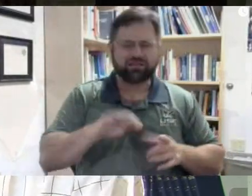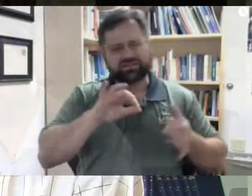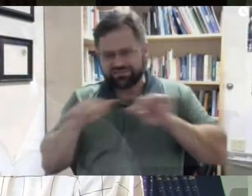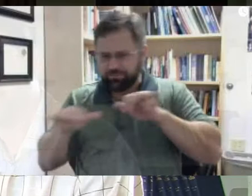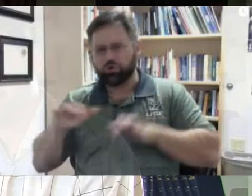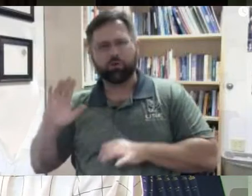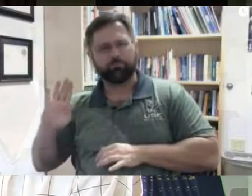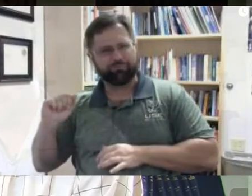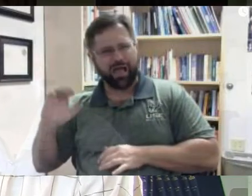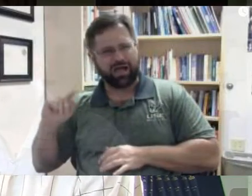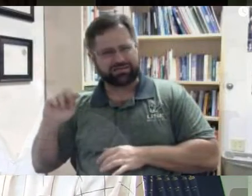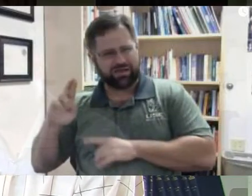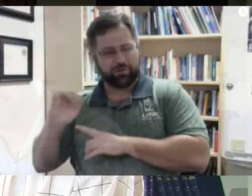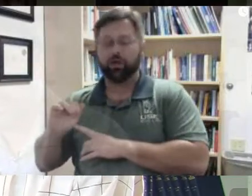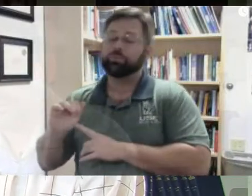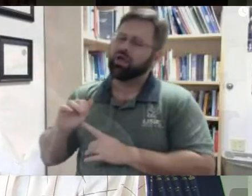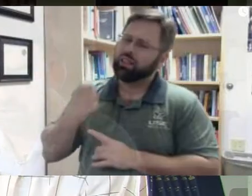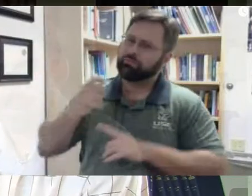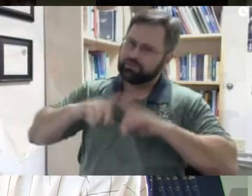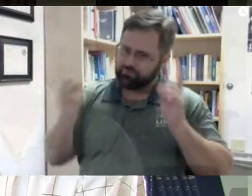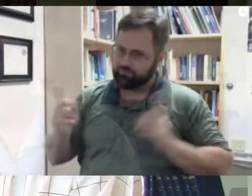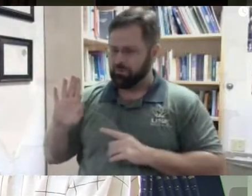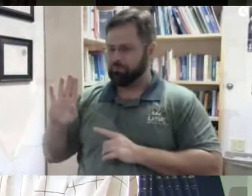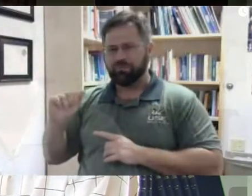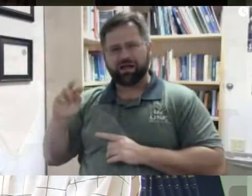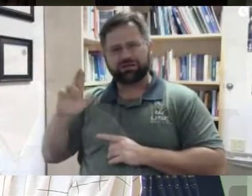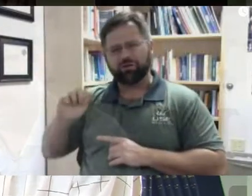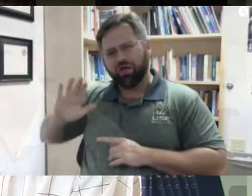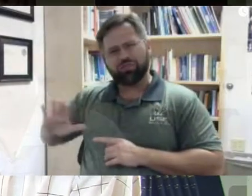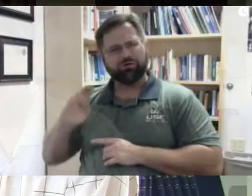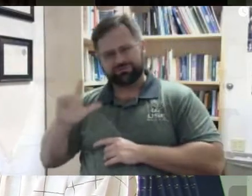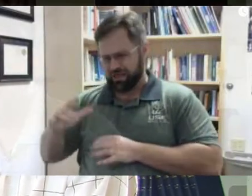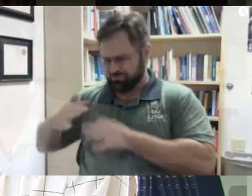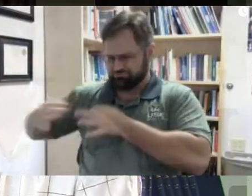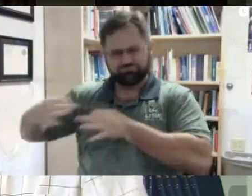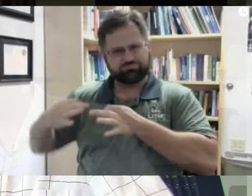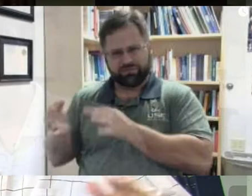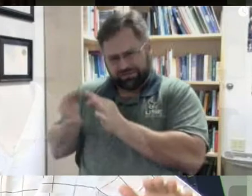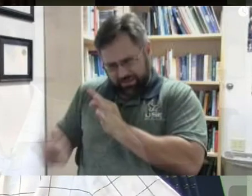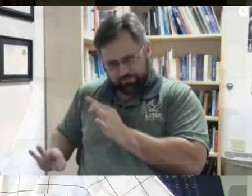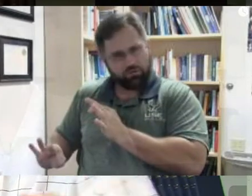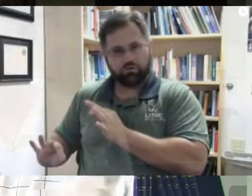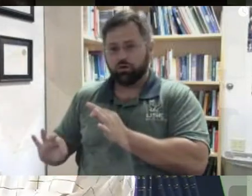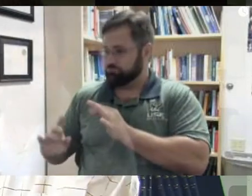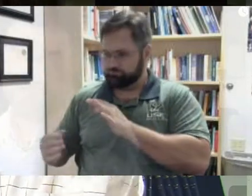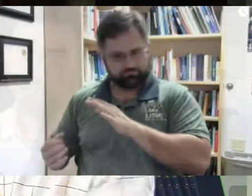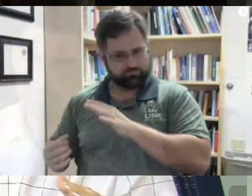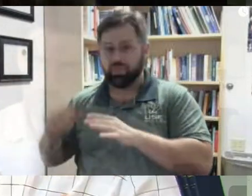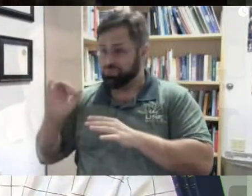cells. And they arose perhaps three and a half, maybe four billion years ago. And they've hardly changed in that whole time. can find fossils,